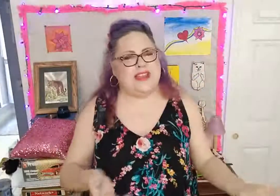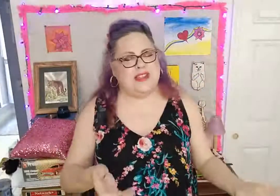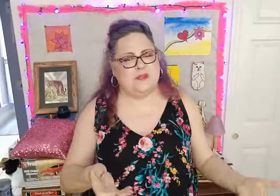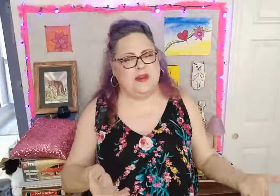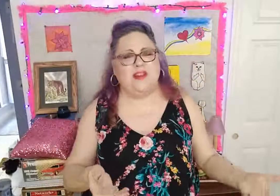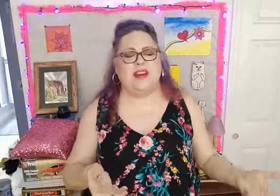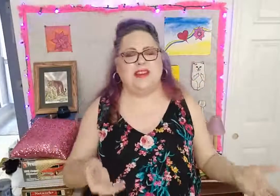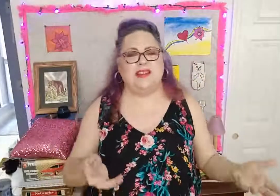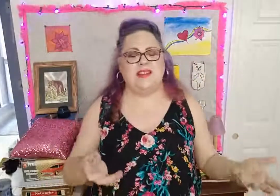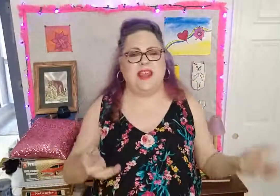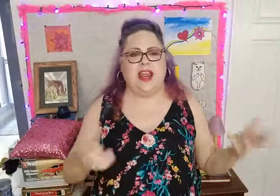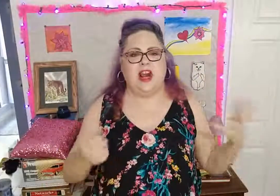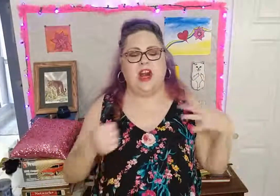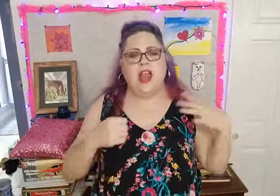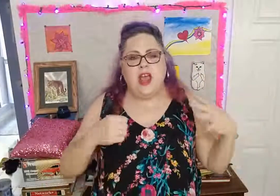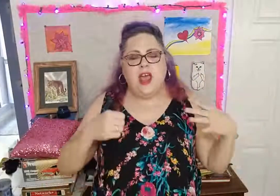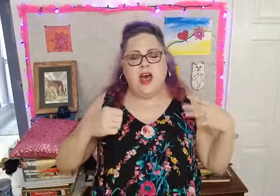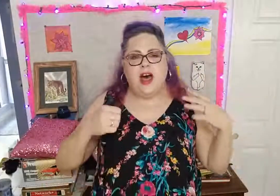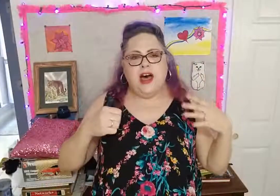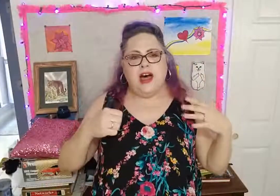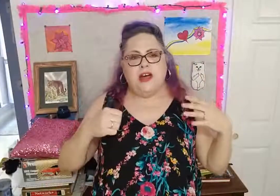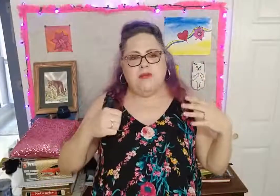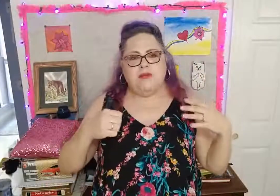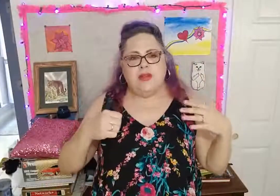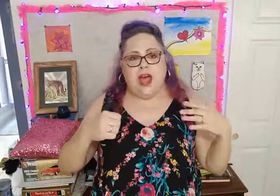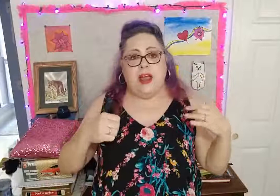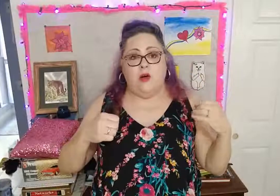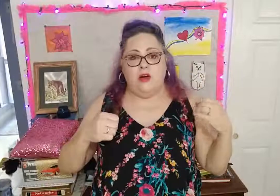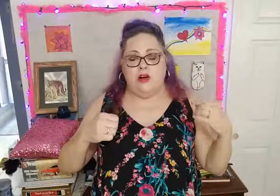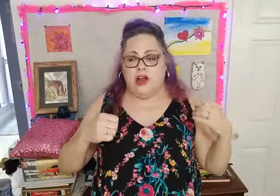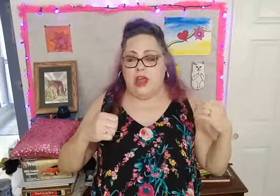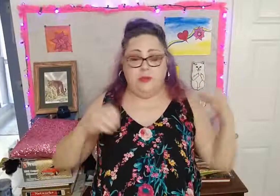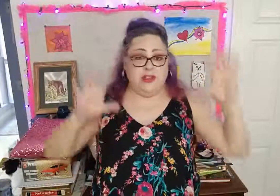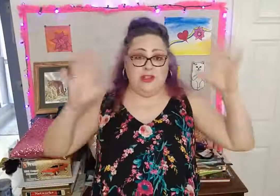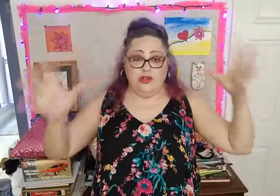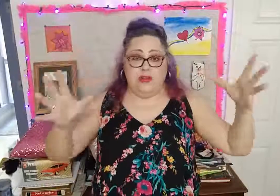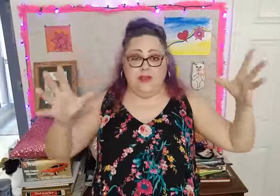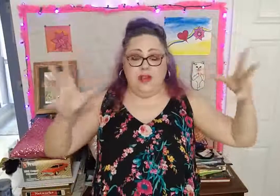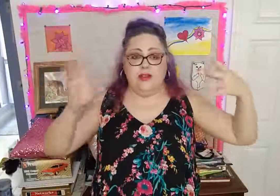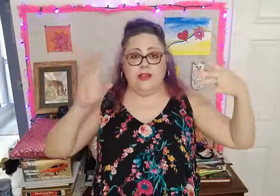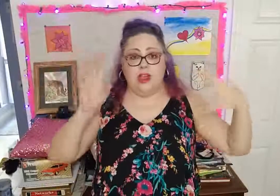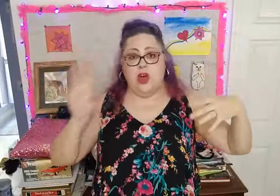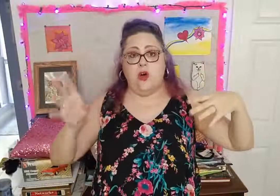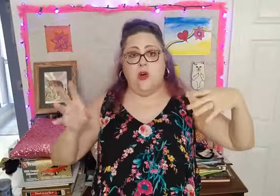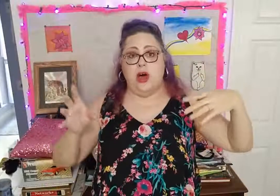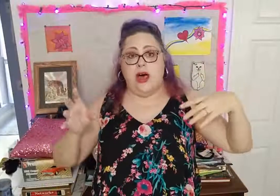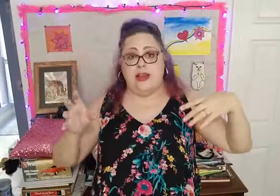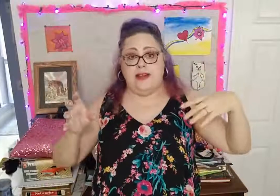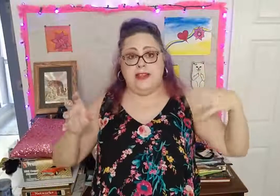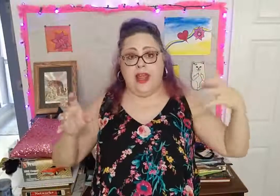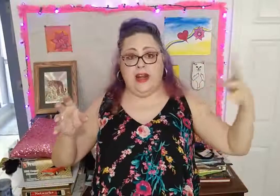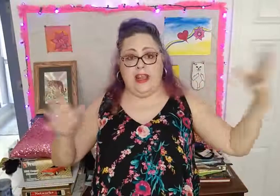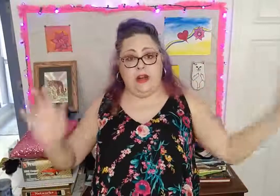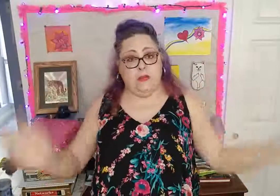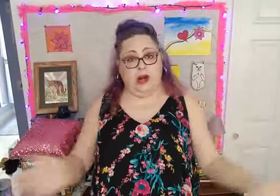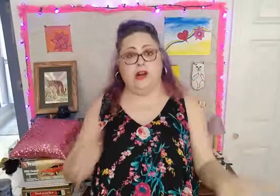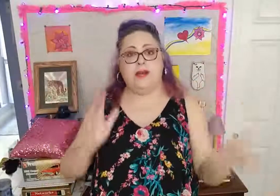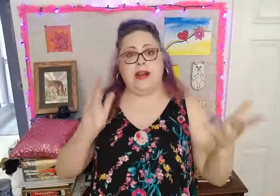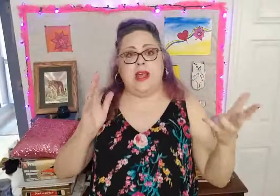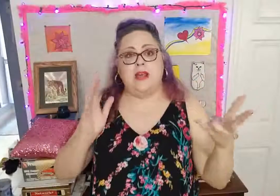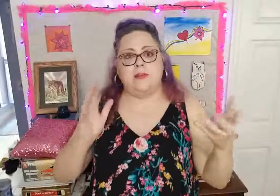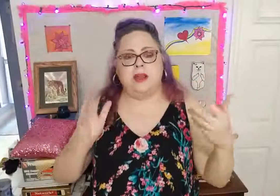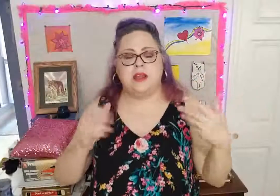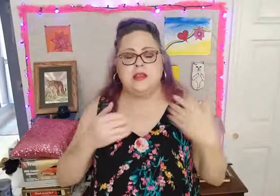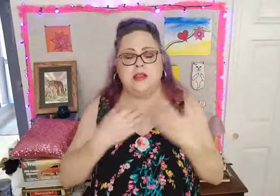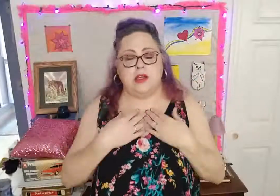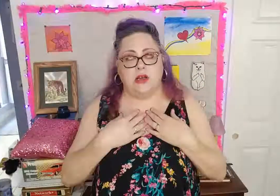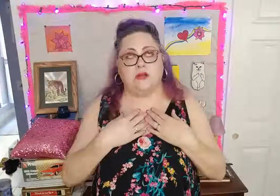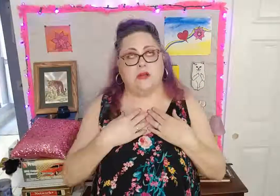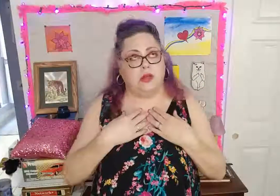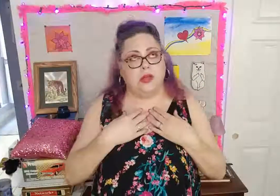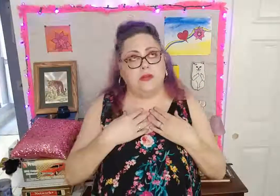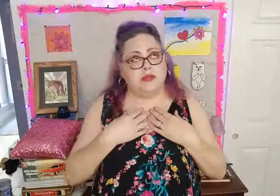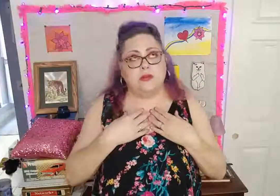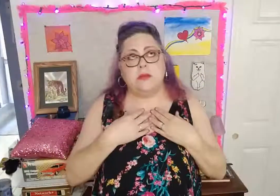experience there. Um, I ordered, I wasn't driving, so I decided to get a margarita, because, you know, love some